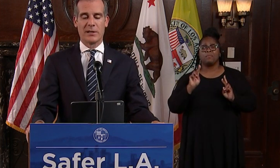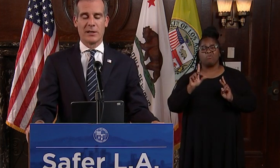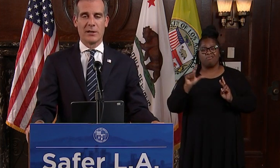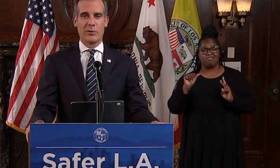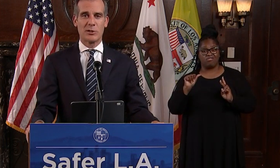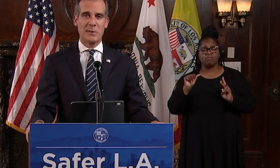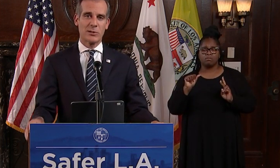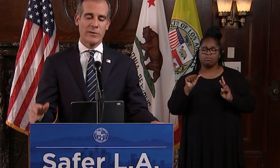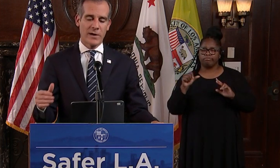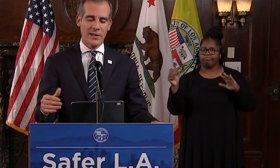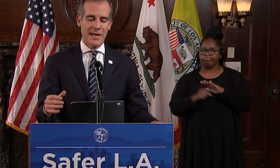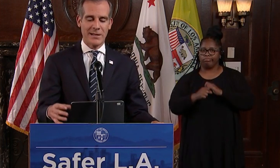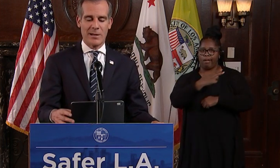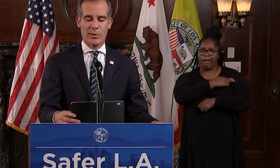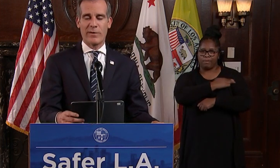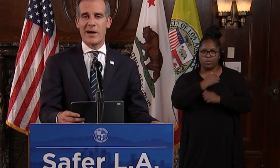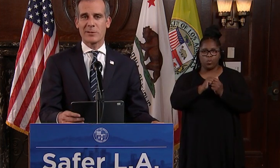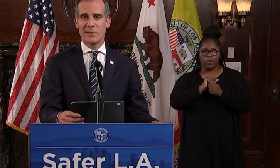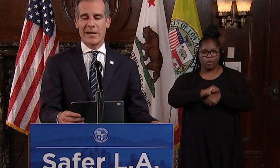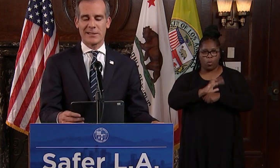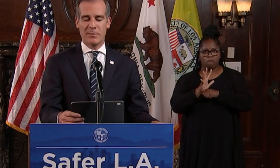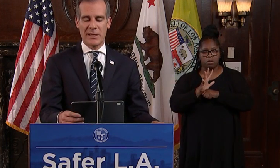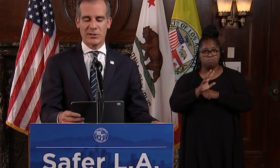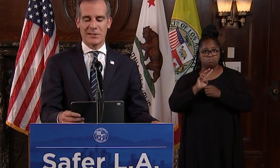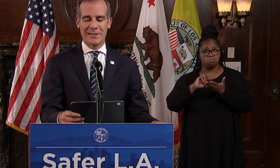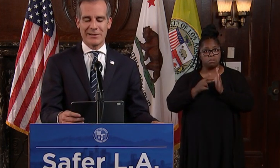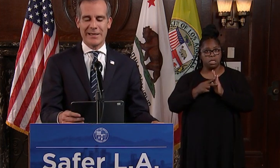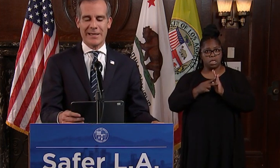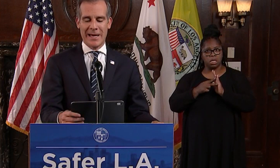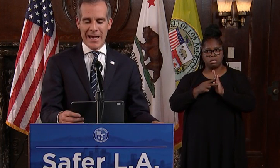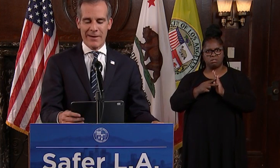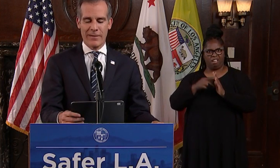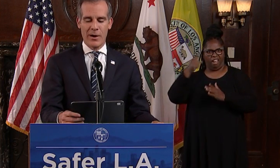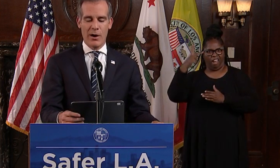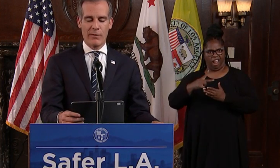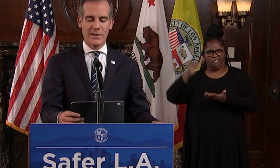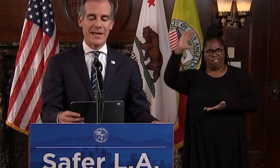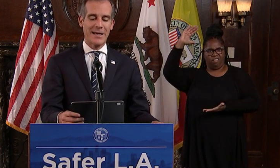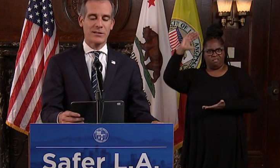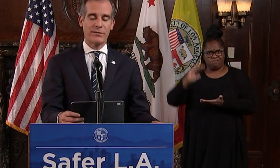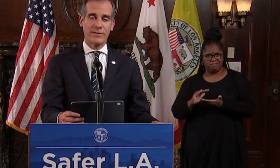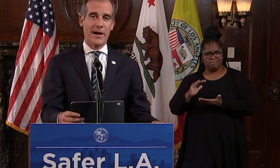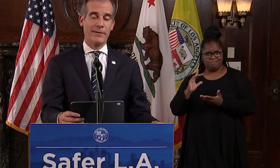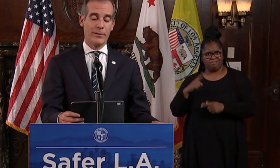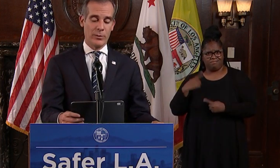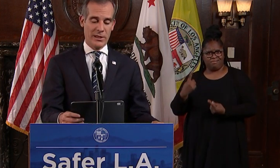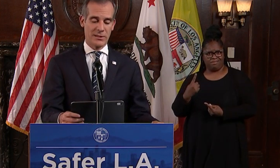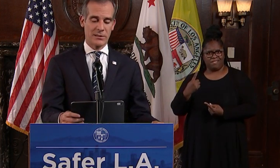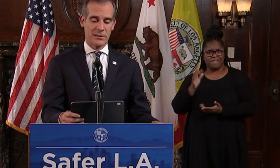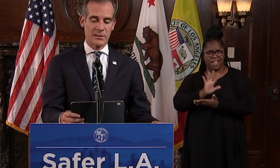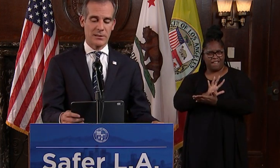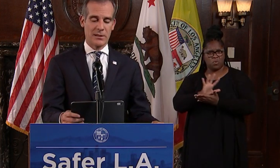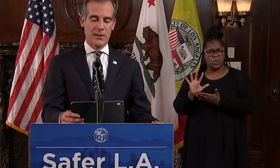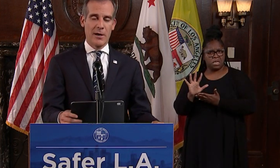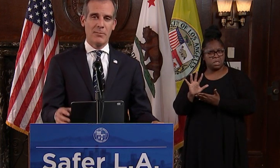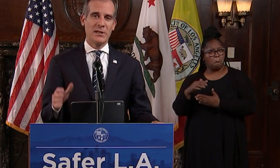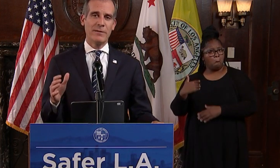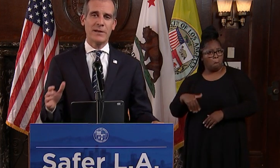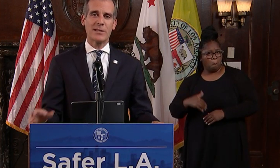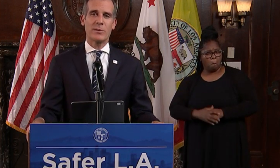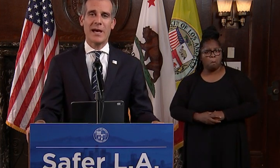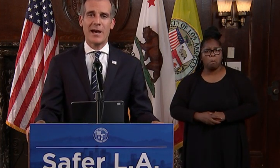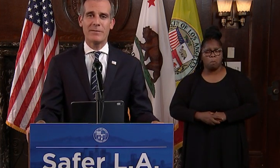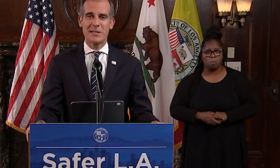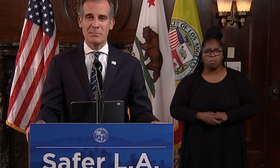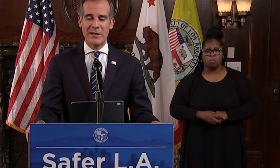COVID, which means we've cut that number of hospitalized patients nearly in half over the last five weeks. But